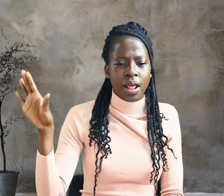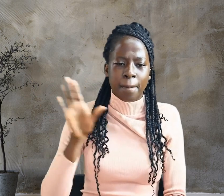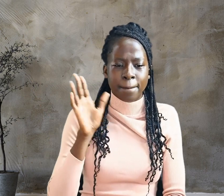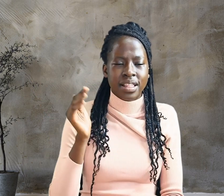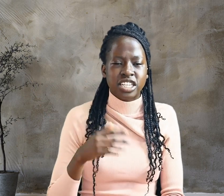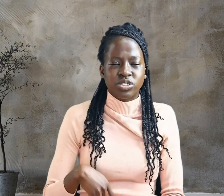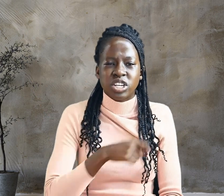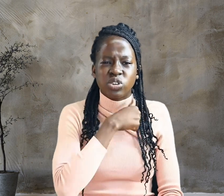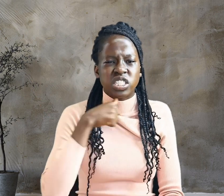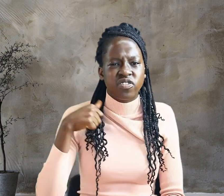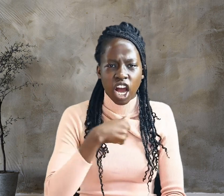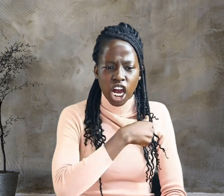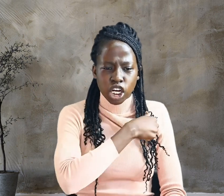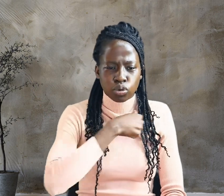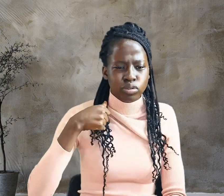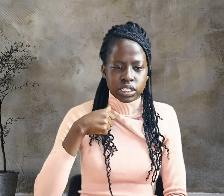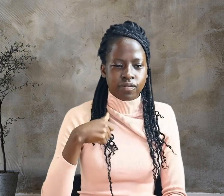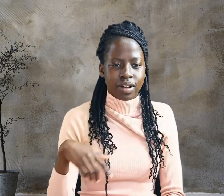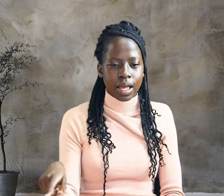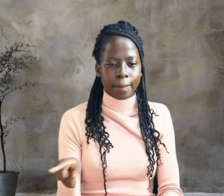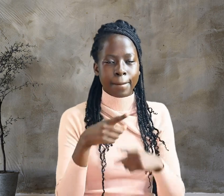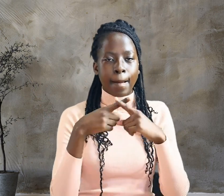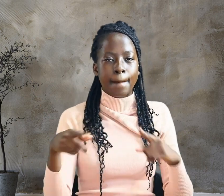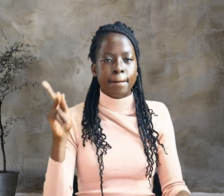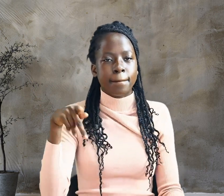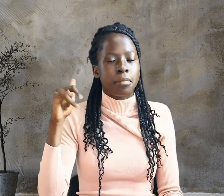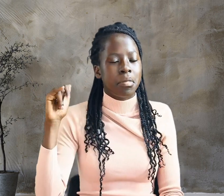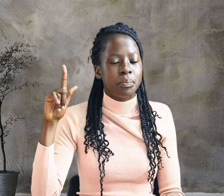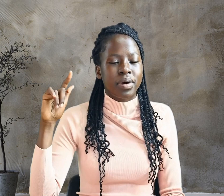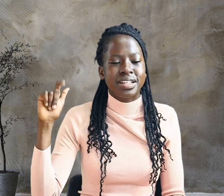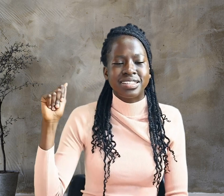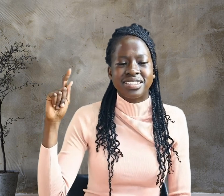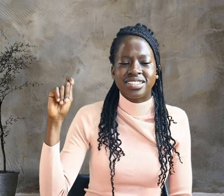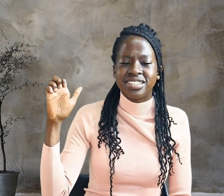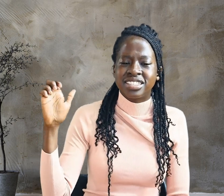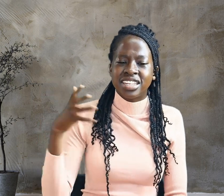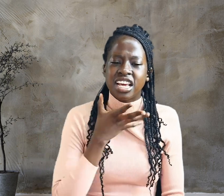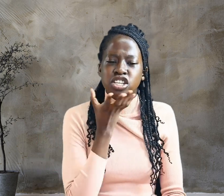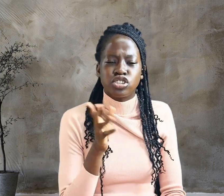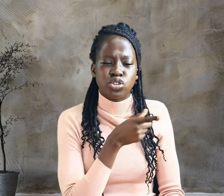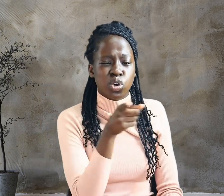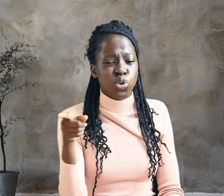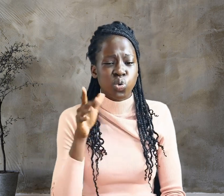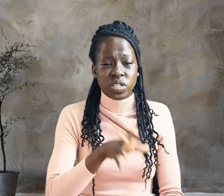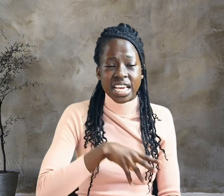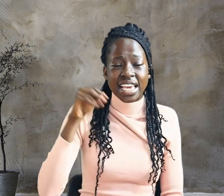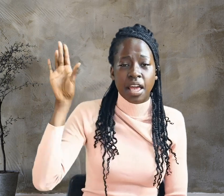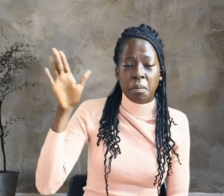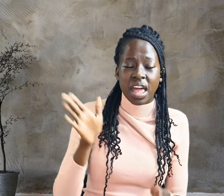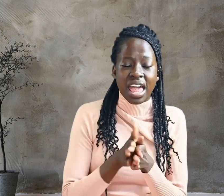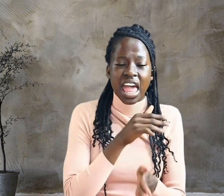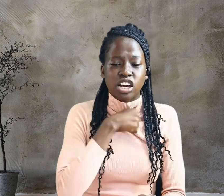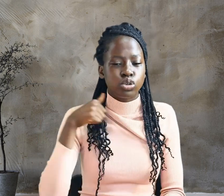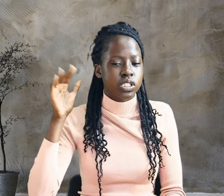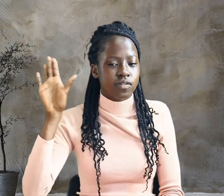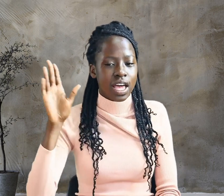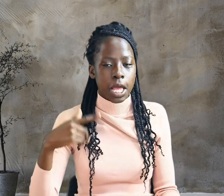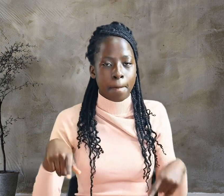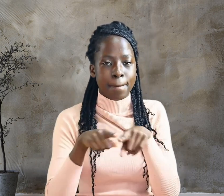Crucify! Crucify! But Pilate answered, You take him and crucify him.